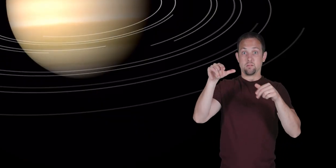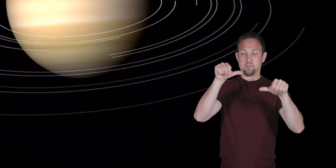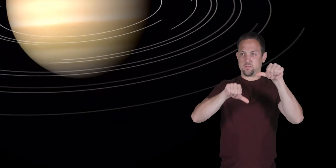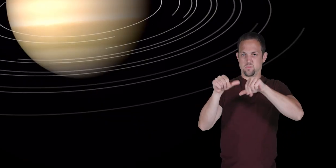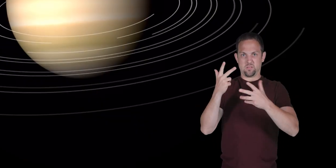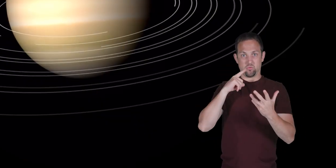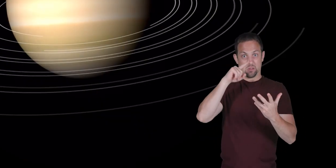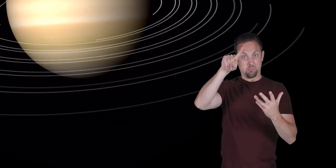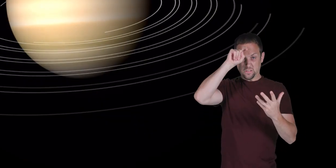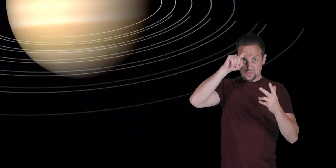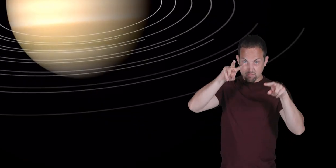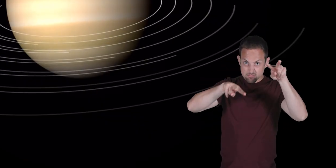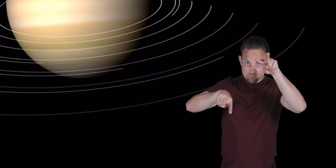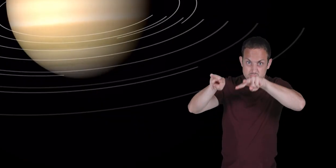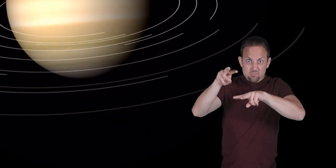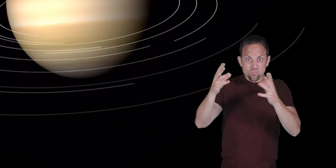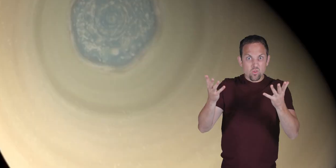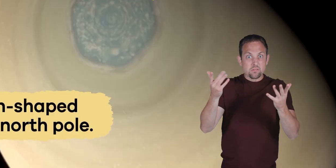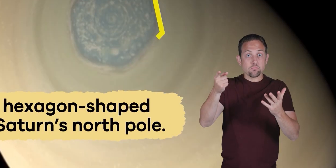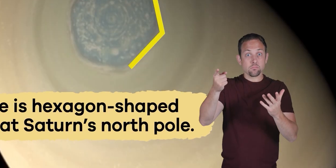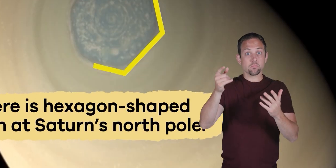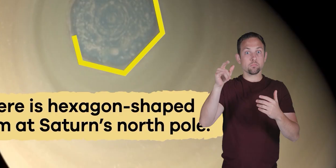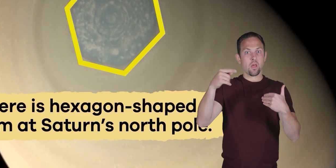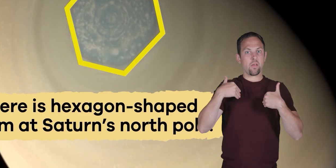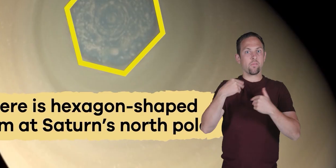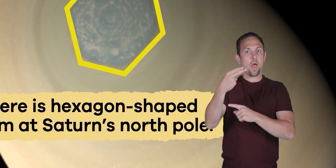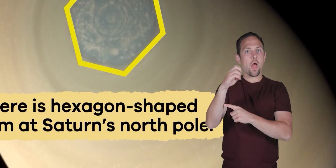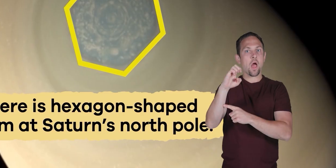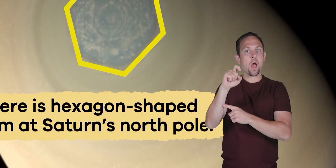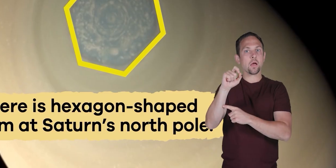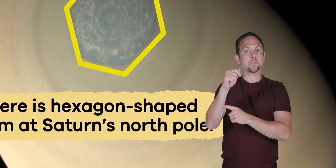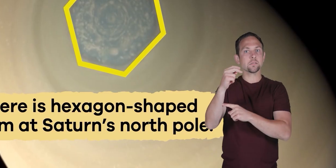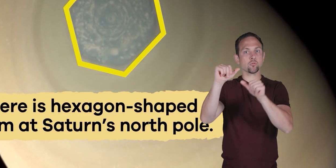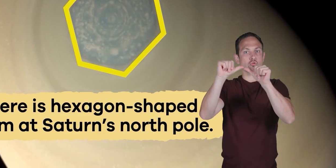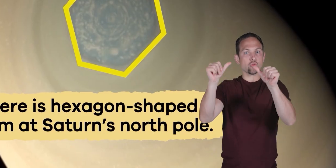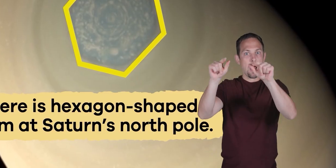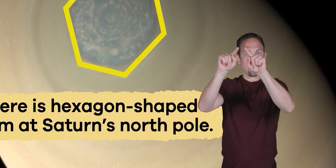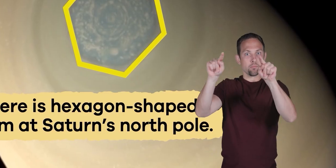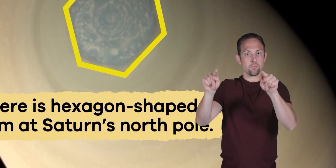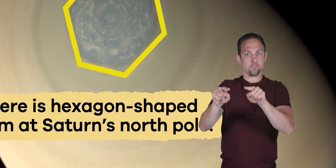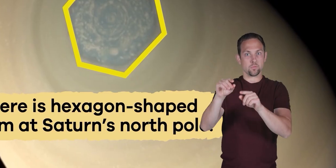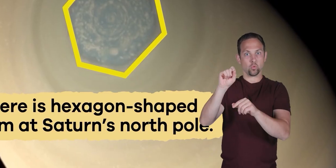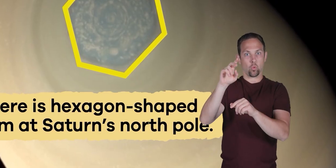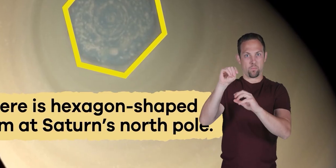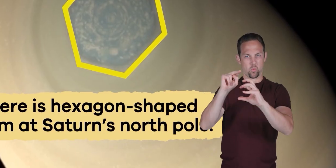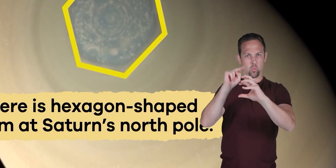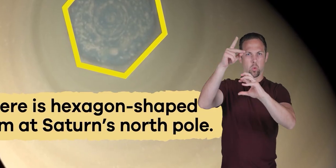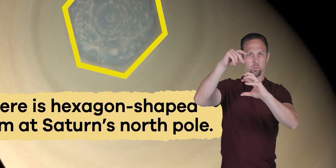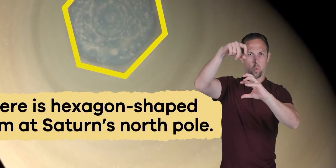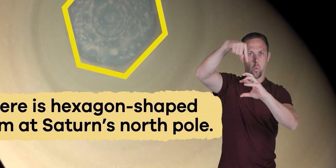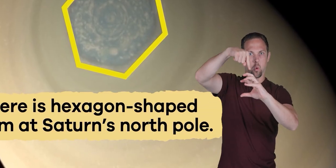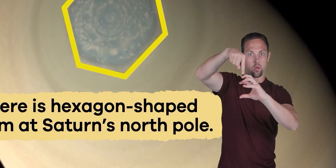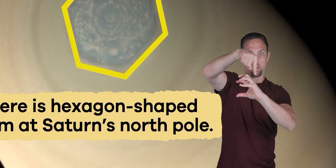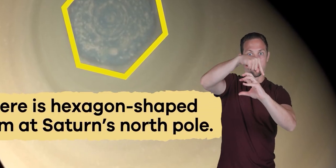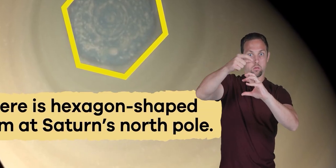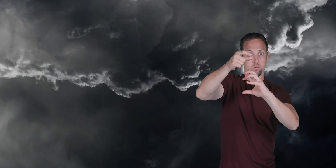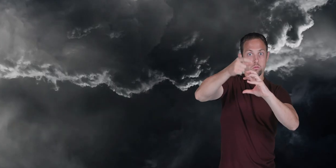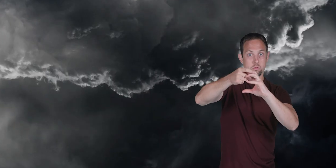mysterious than that is a hexagon shaped storm at Saturn's north pole this